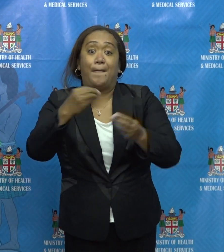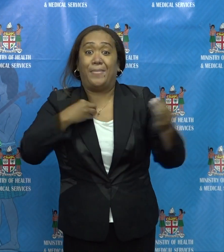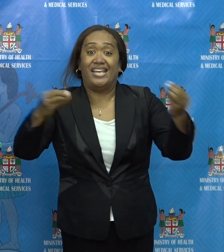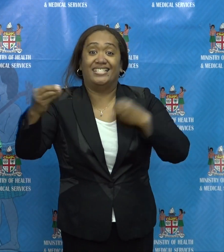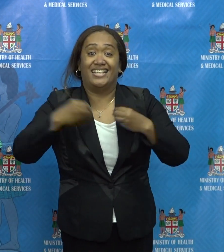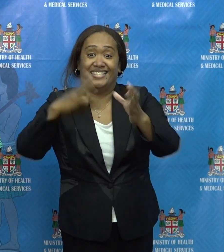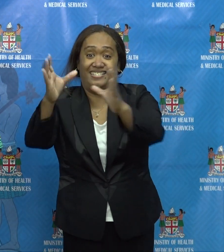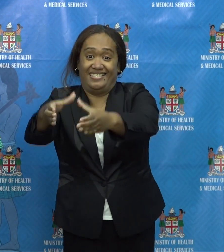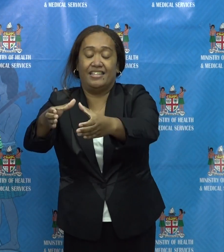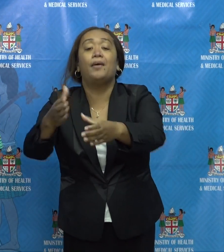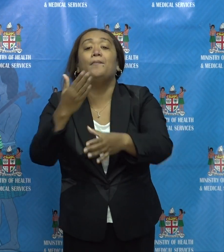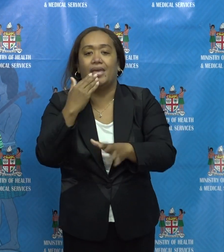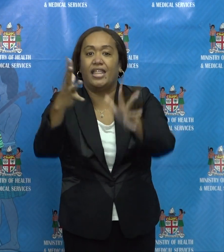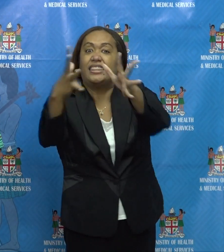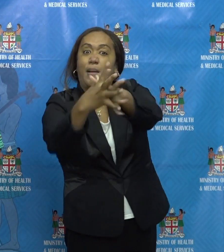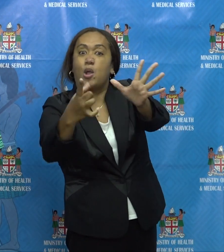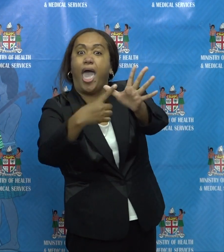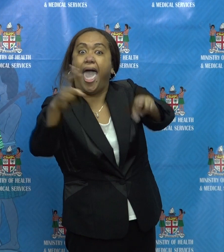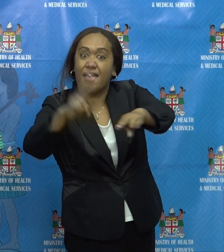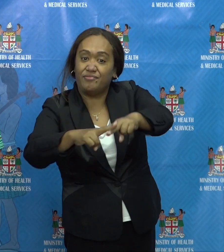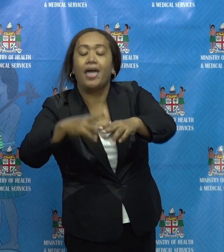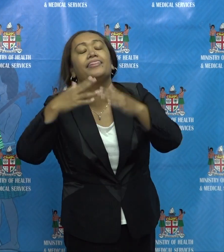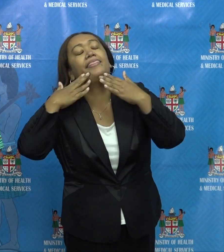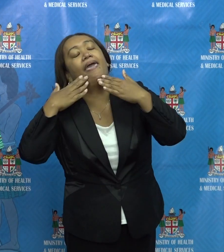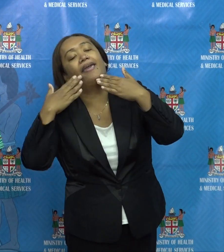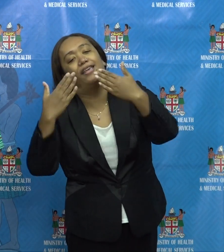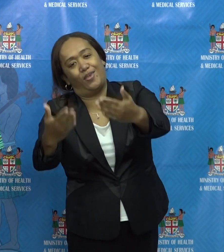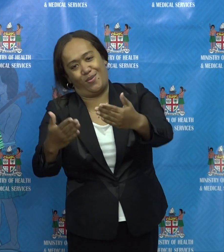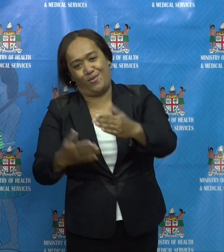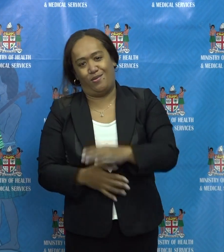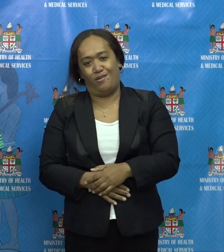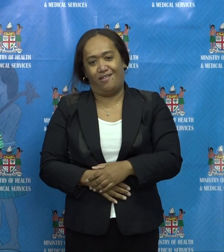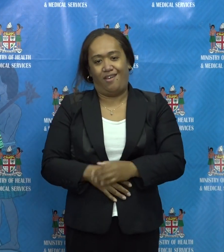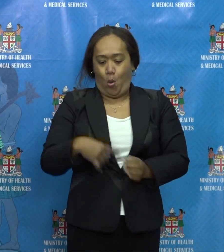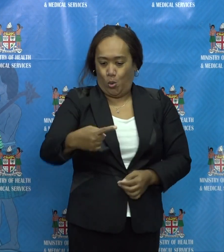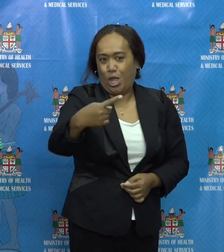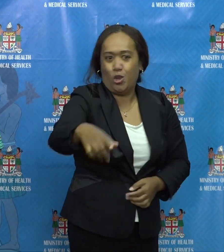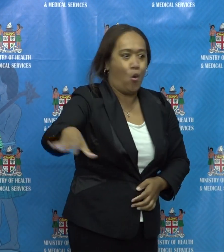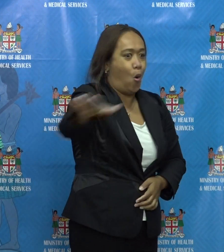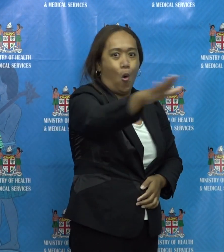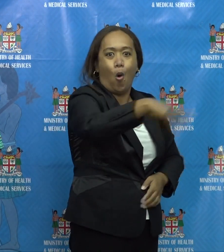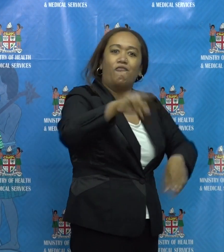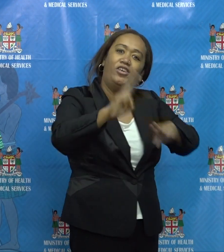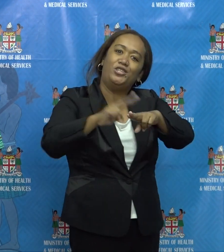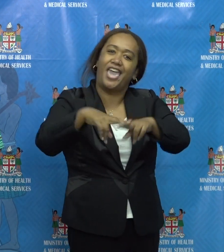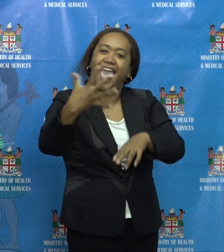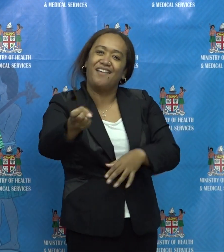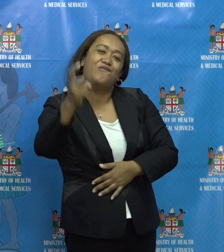the greater Suva area, so that Fijians had a reliable access to water throughout the lockdown.